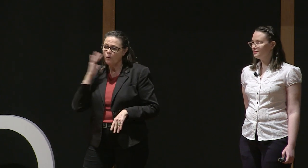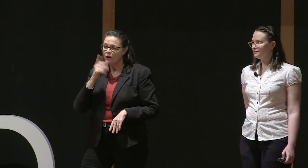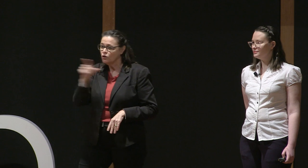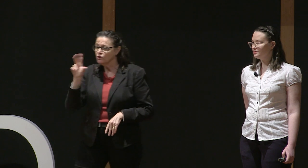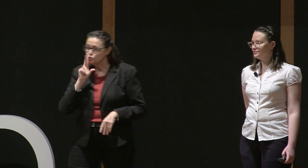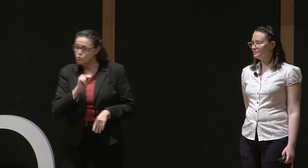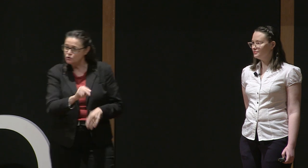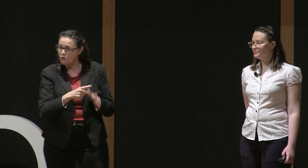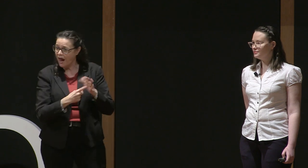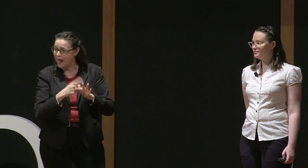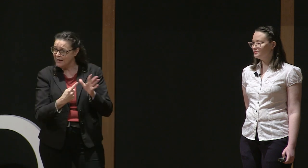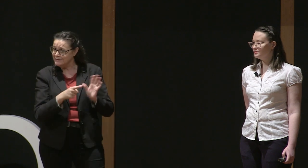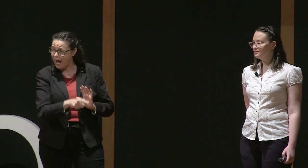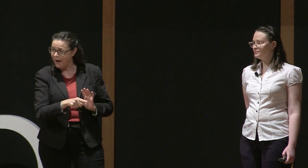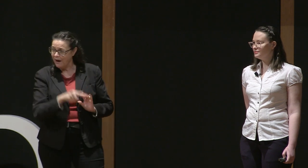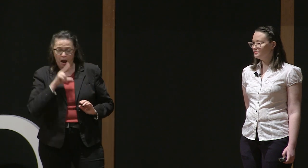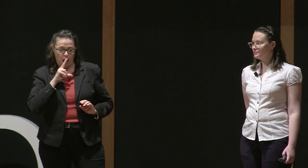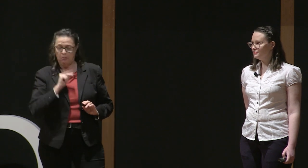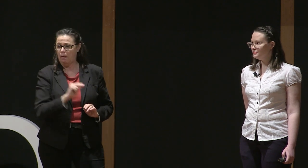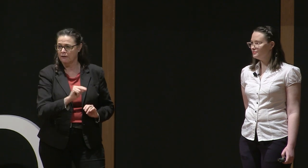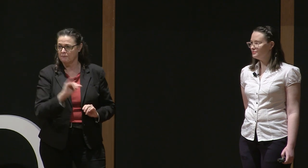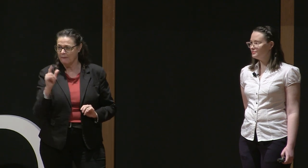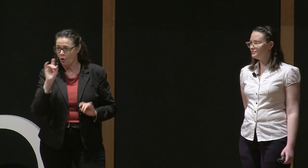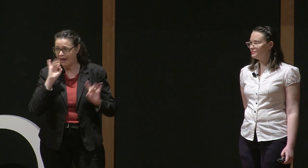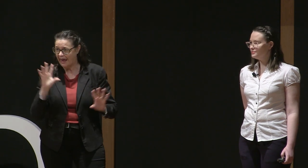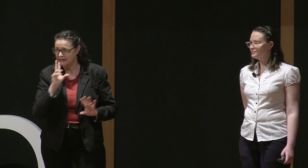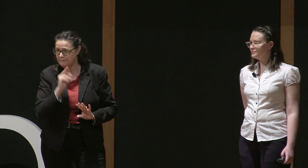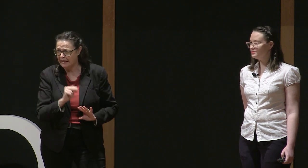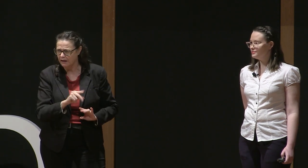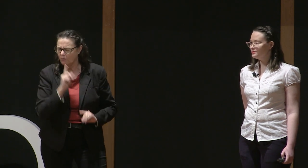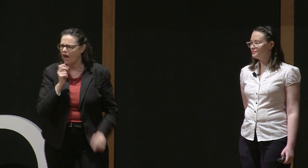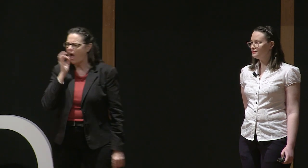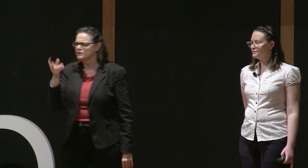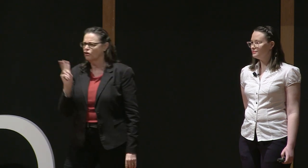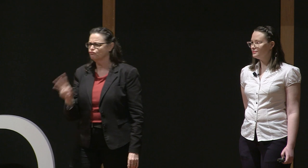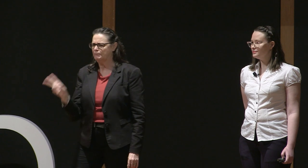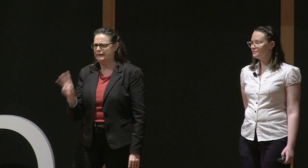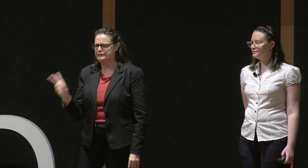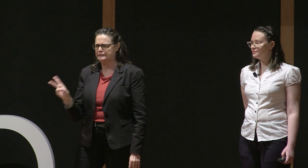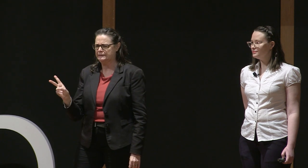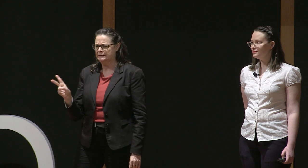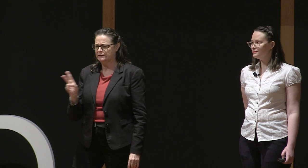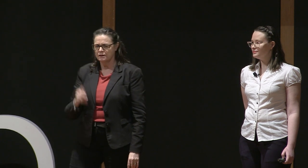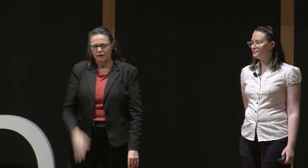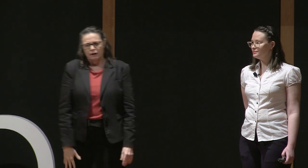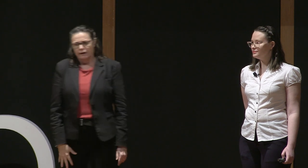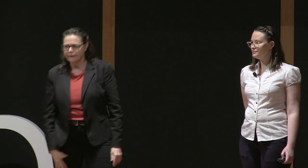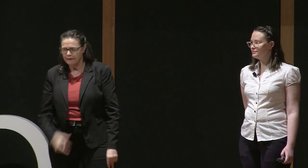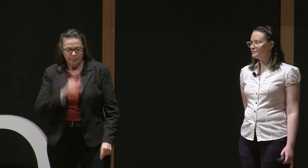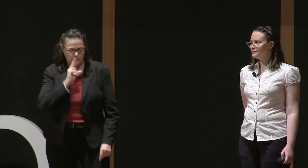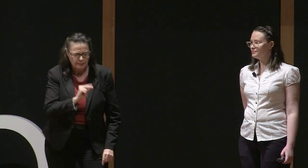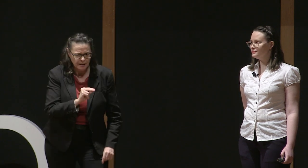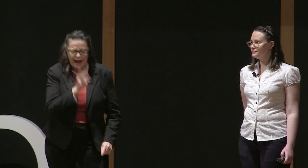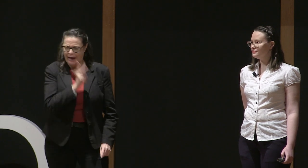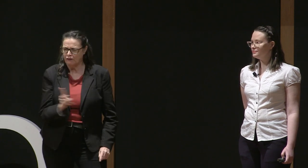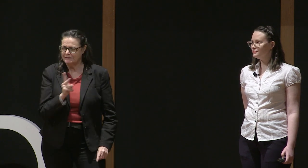device anyway in voice recognition. If it doesn't understand you because you've spoken too quickly to it, it'll ask you to repeat it. So that'll